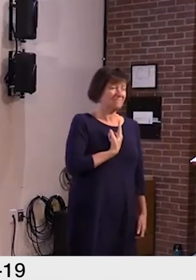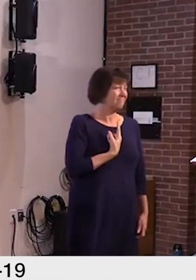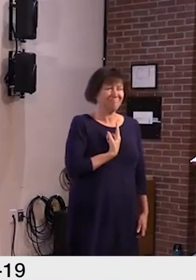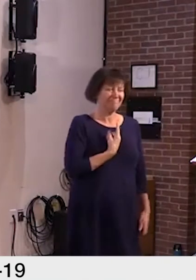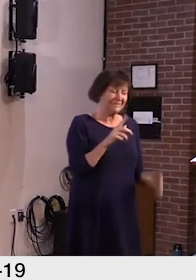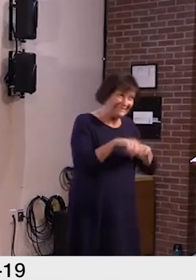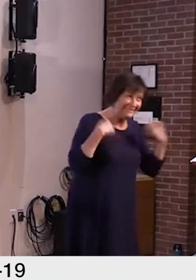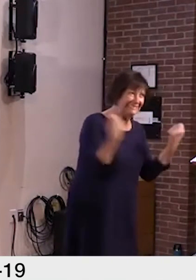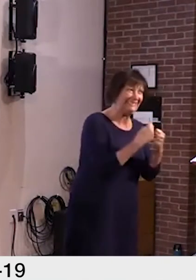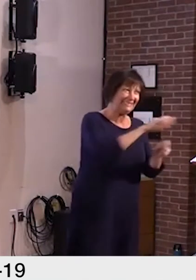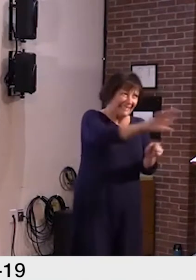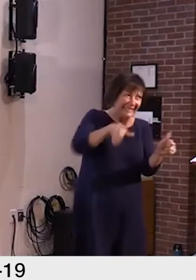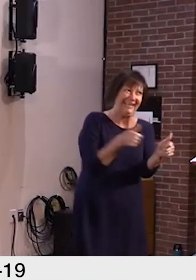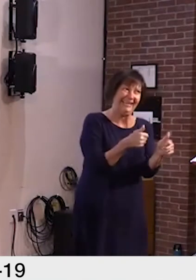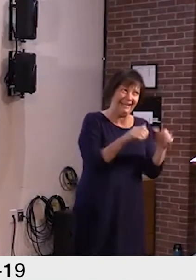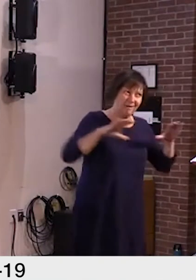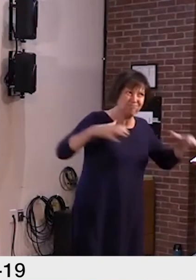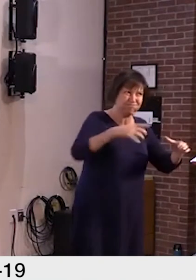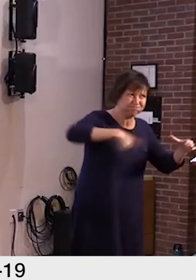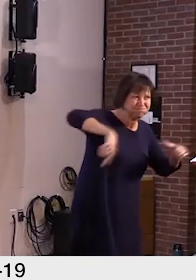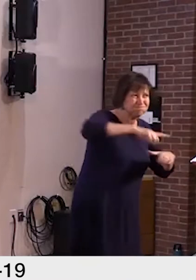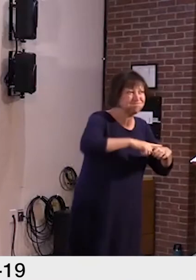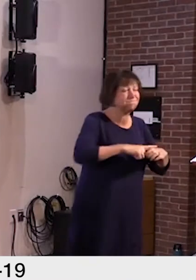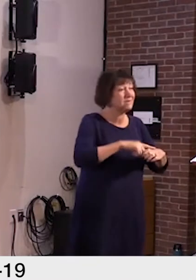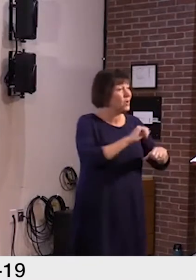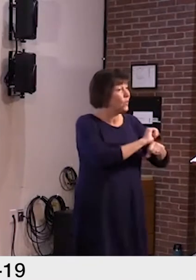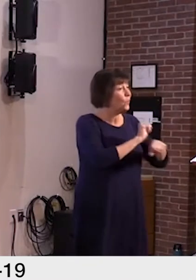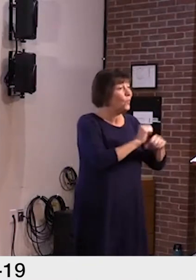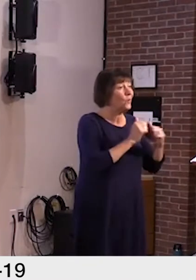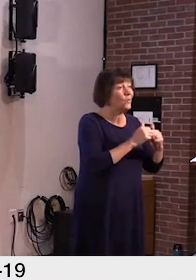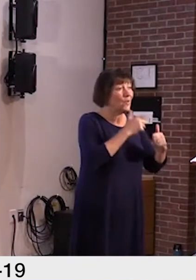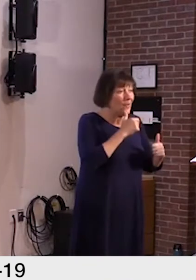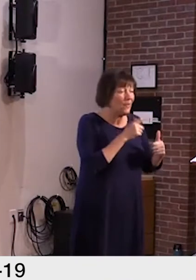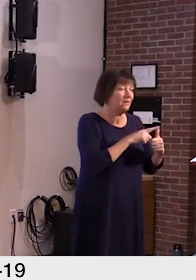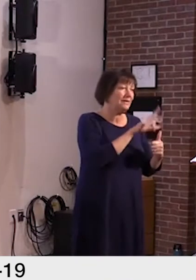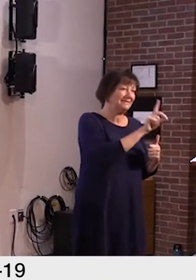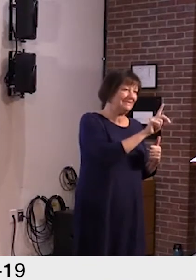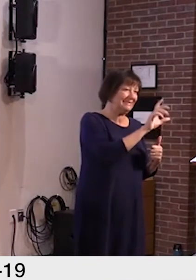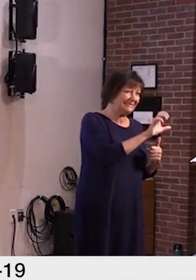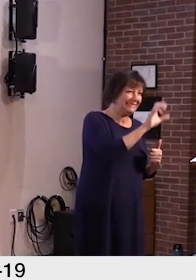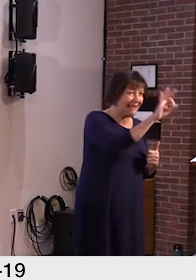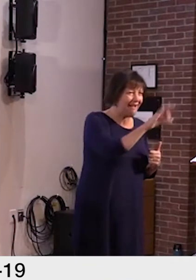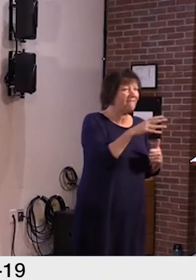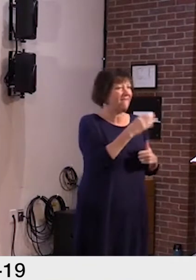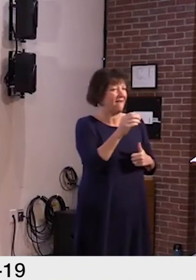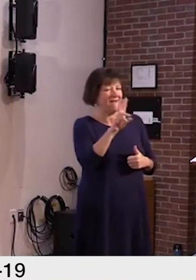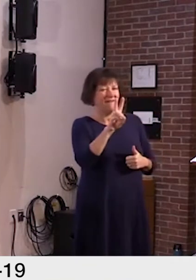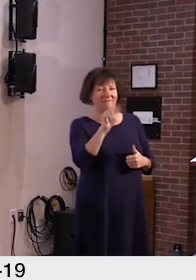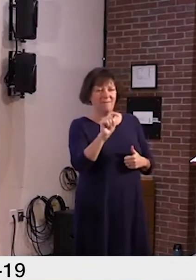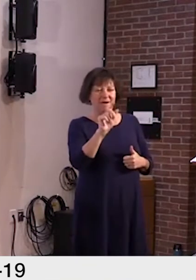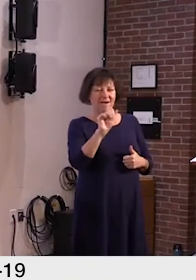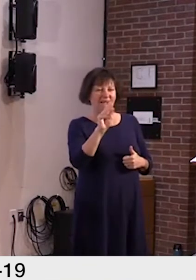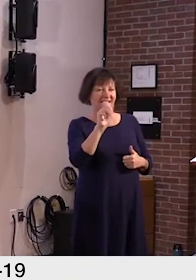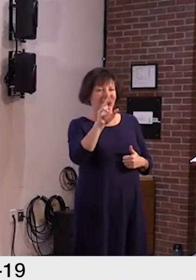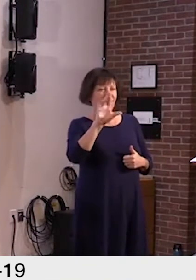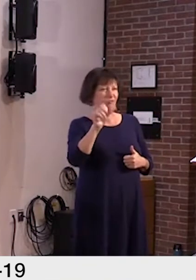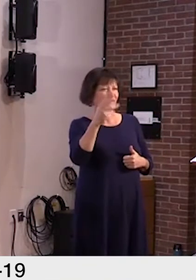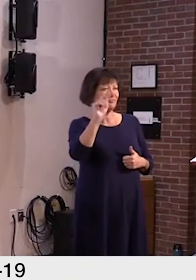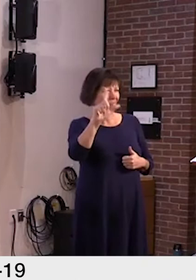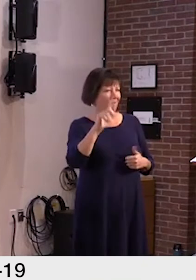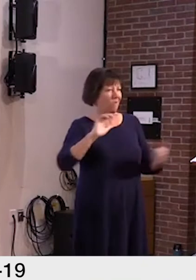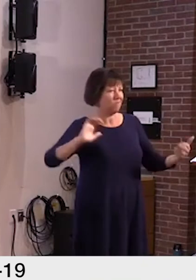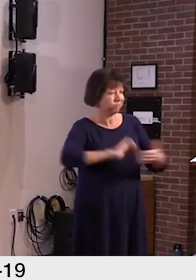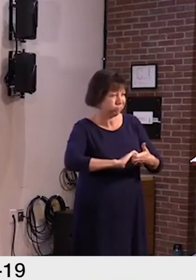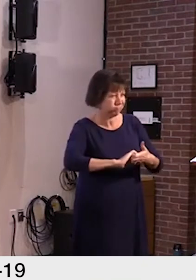on this HEP effort both at the Department for Children and Families and at Vermont Afterschool. I'm also proud to represent